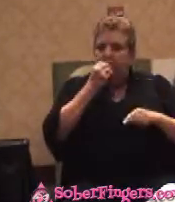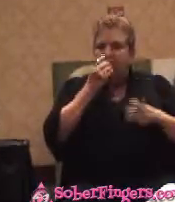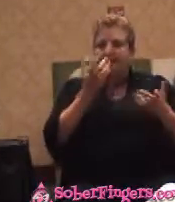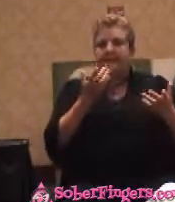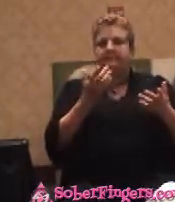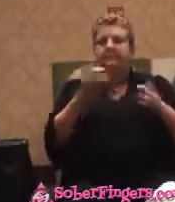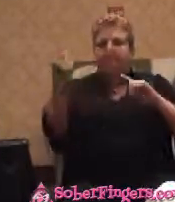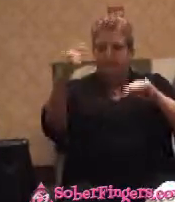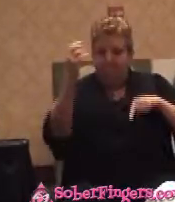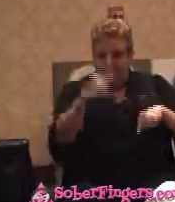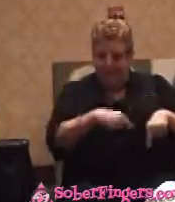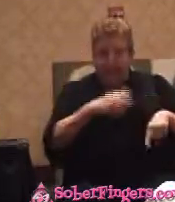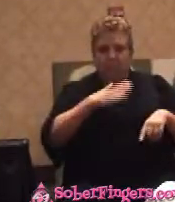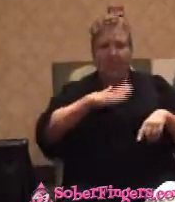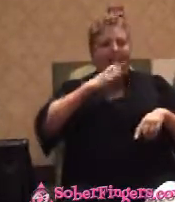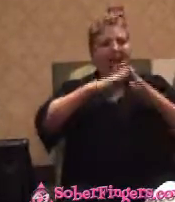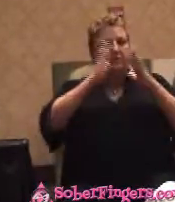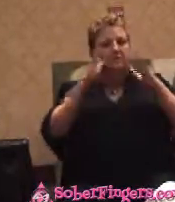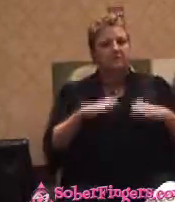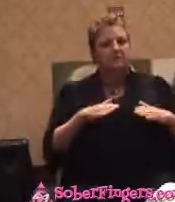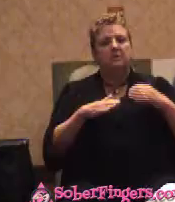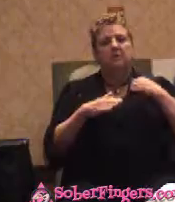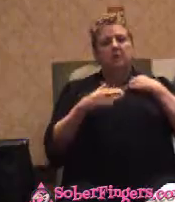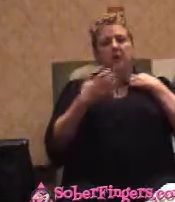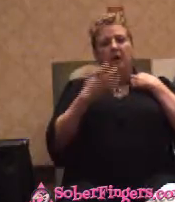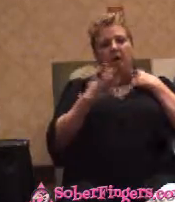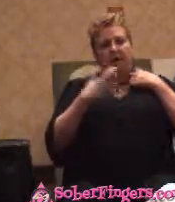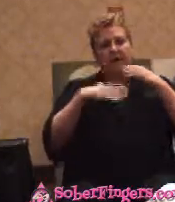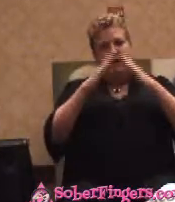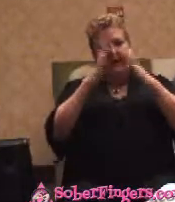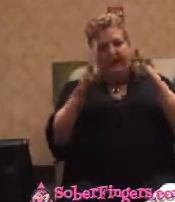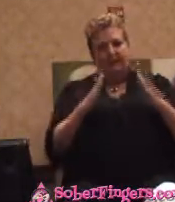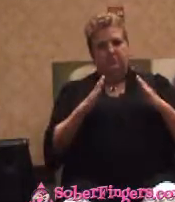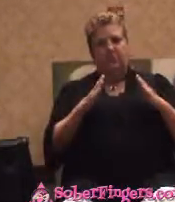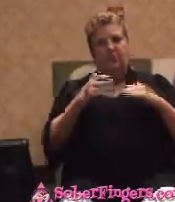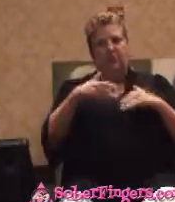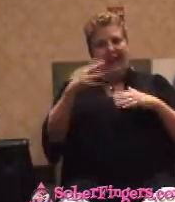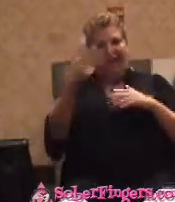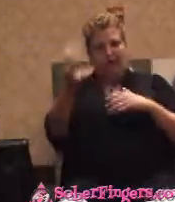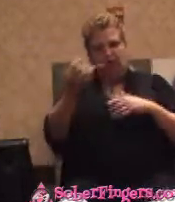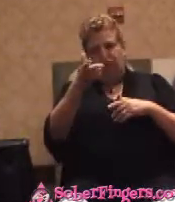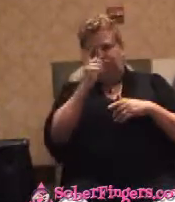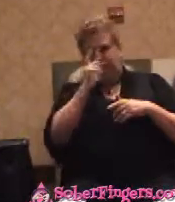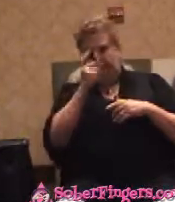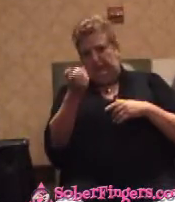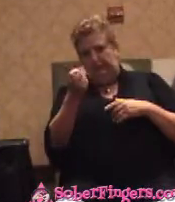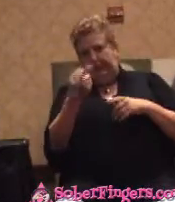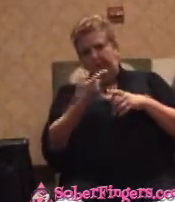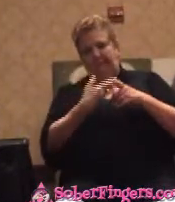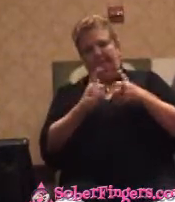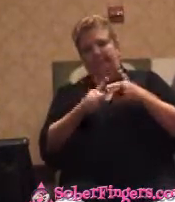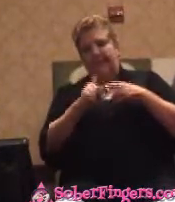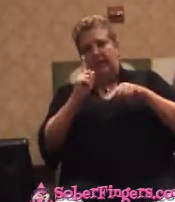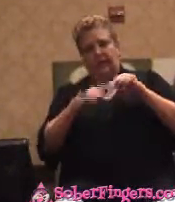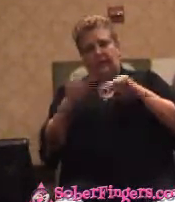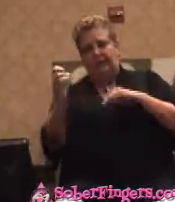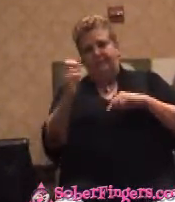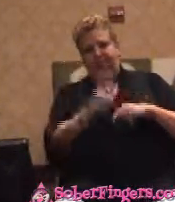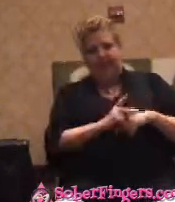this month I've been, I got out one time and I couldn't get back for a while. And she caused a couple of problems that I didn't want to